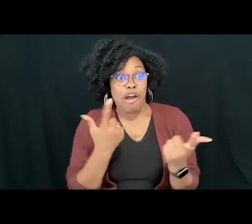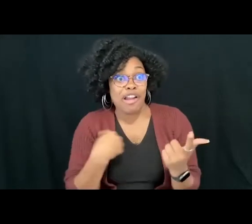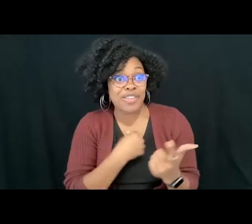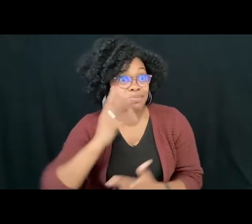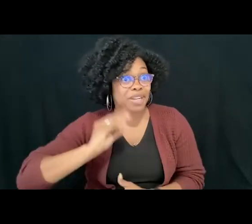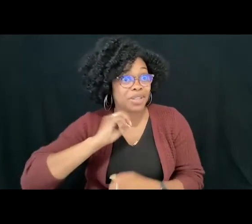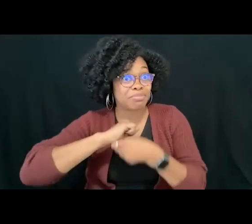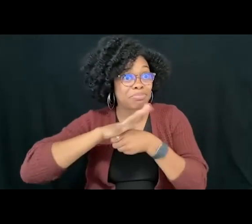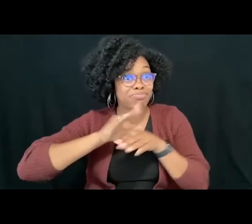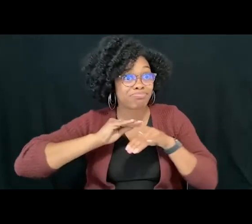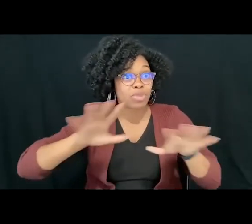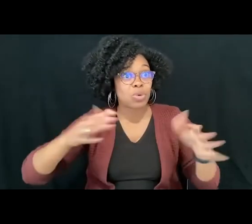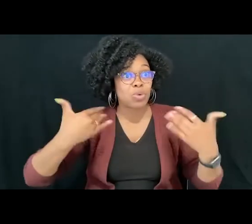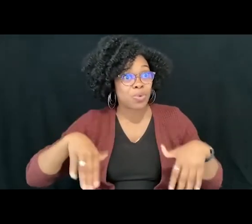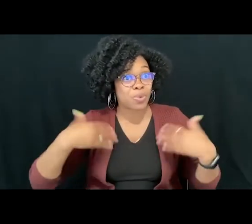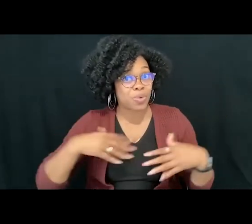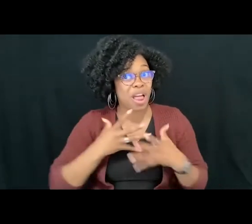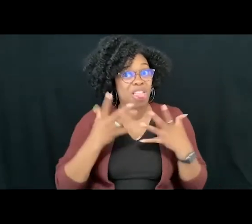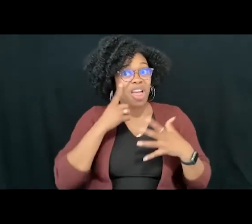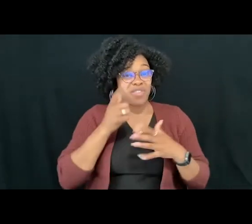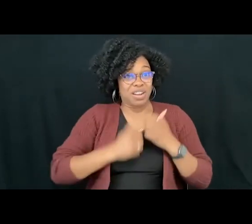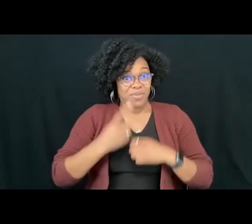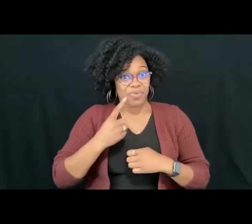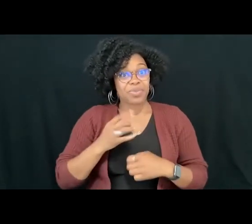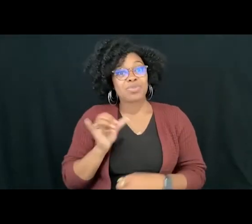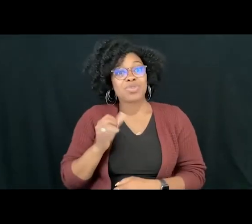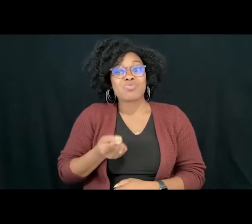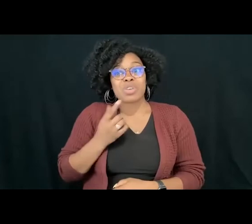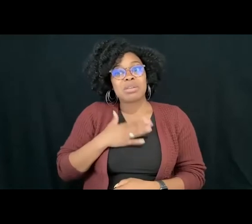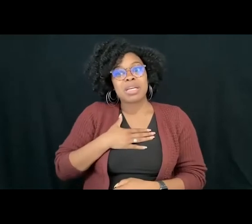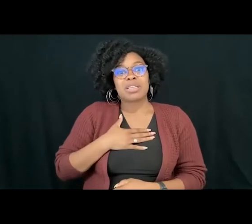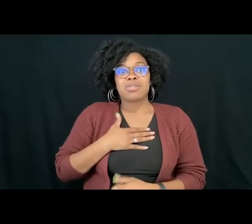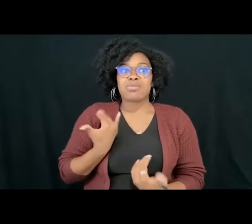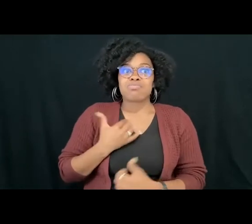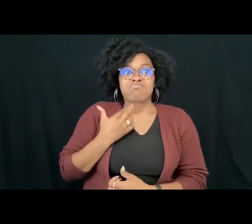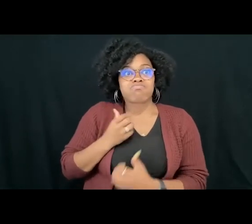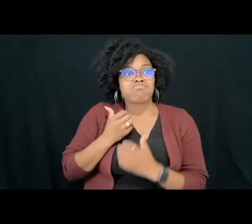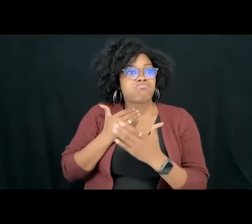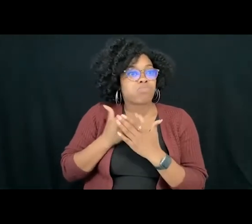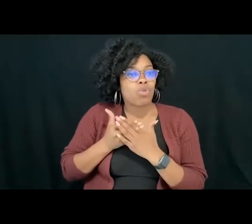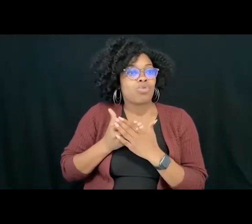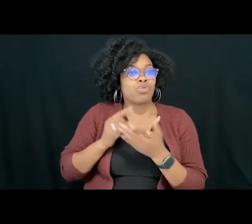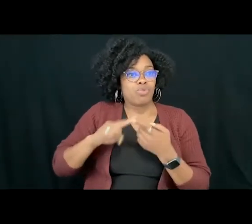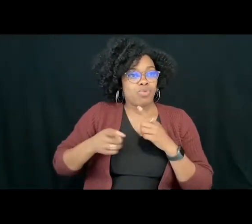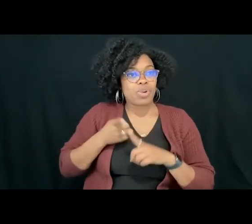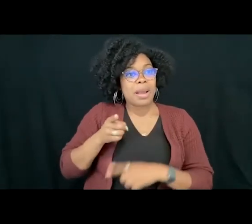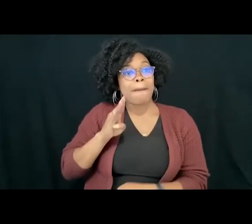everyone. And I have one of my closest friends, Bianca Laureano, does a good job of always reminding me that we should celebrate when we made it.